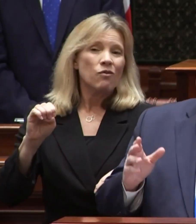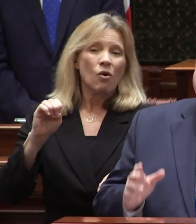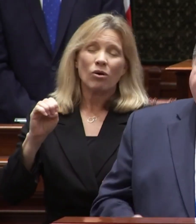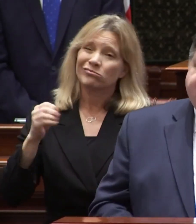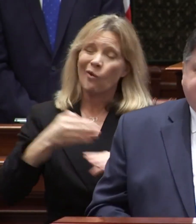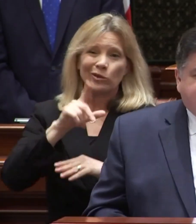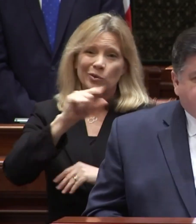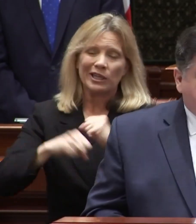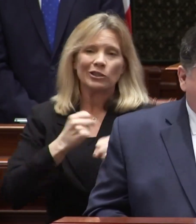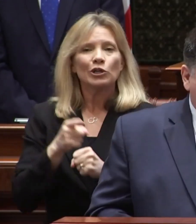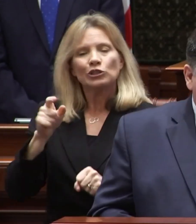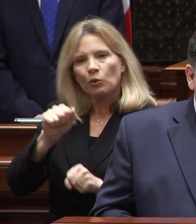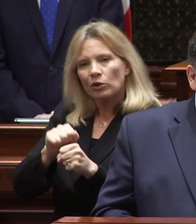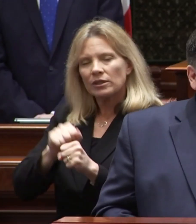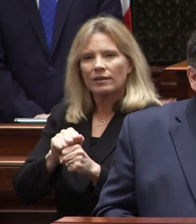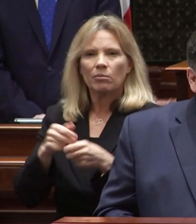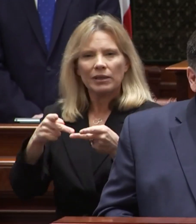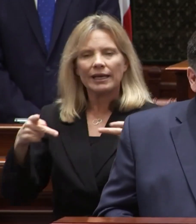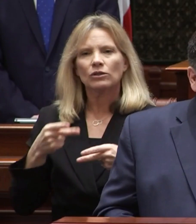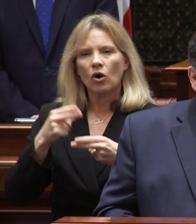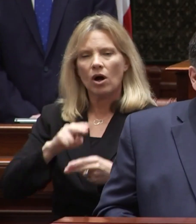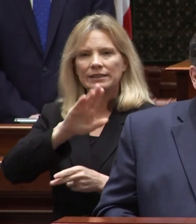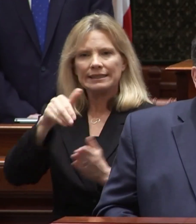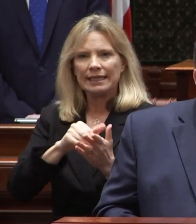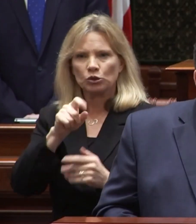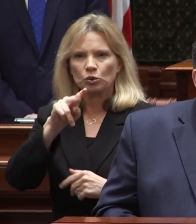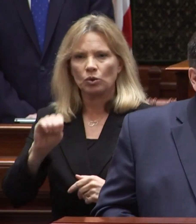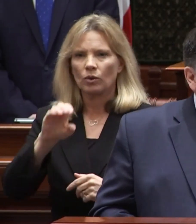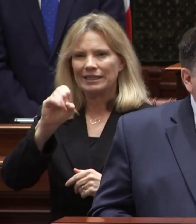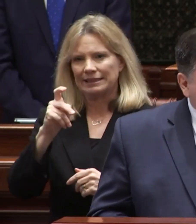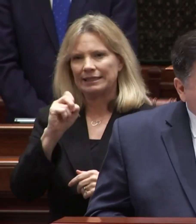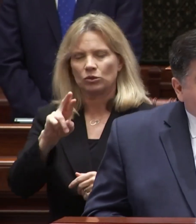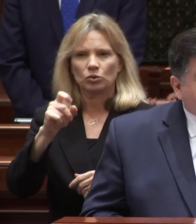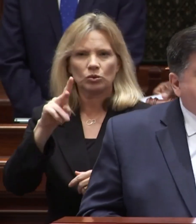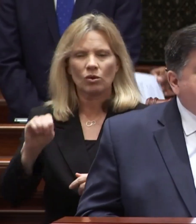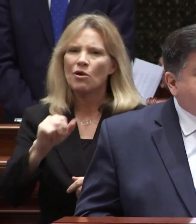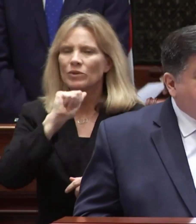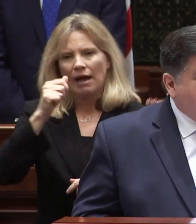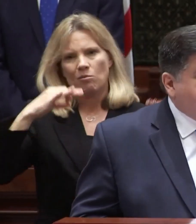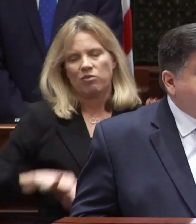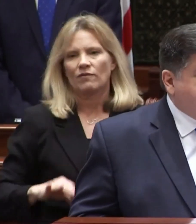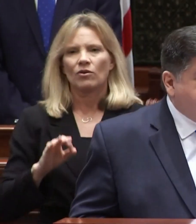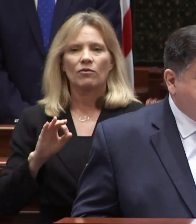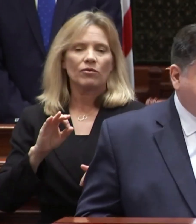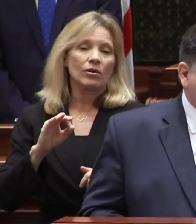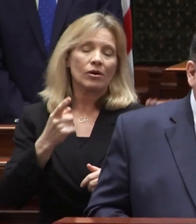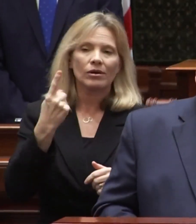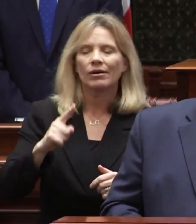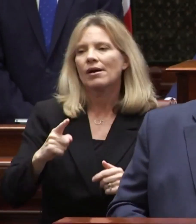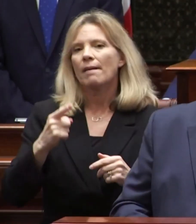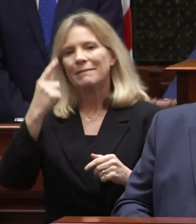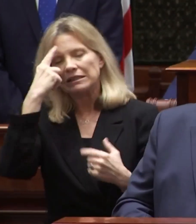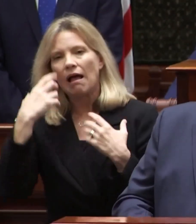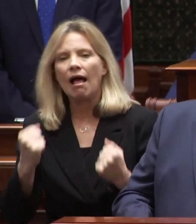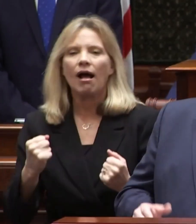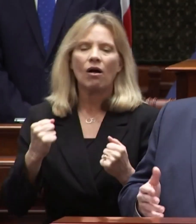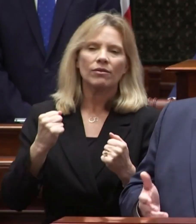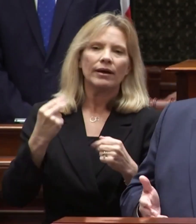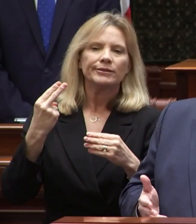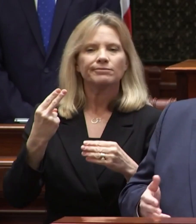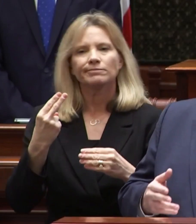ann has worked at centerstone a nonprofit that provides treatment for mental health and substance use disorders